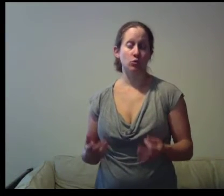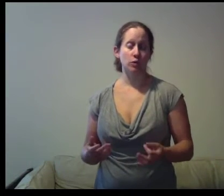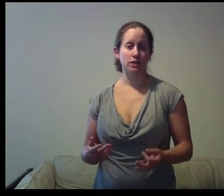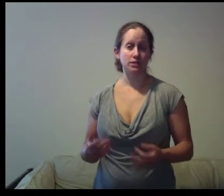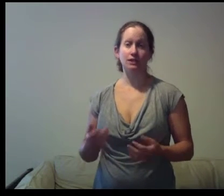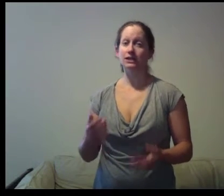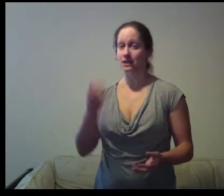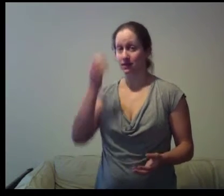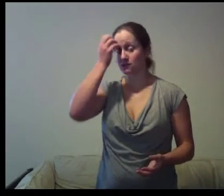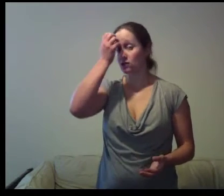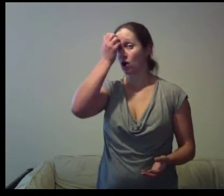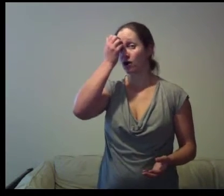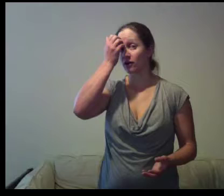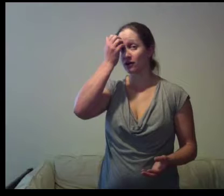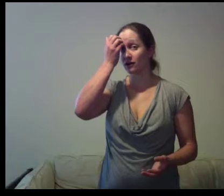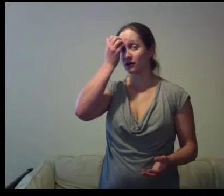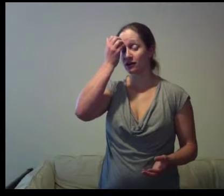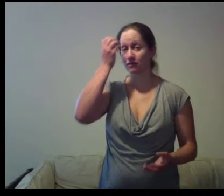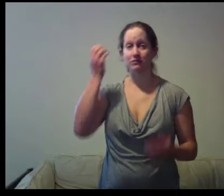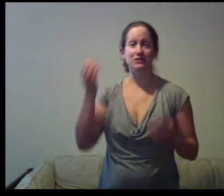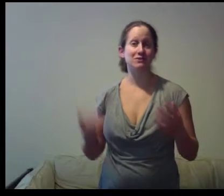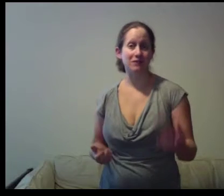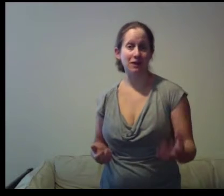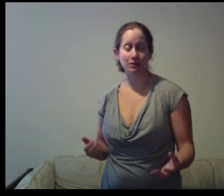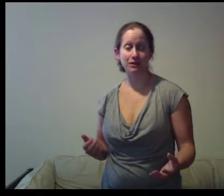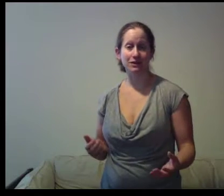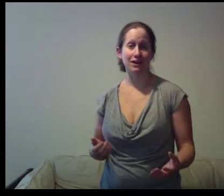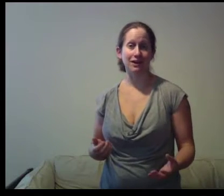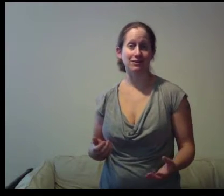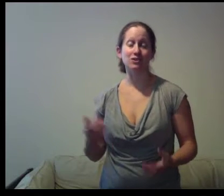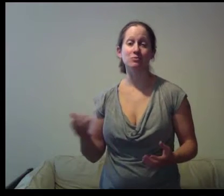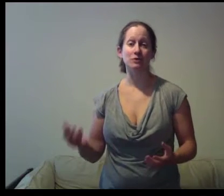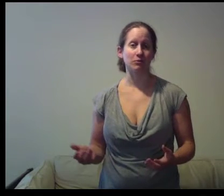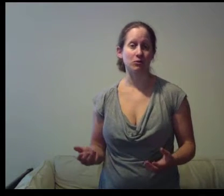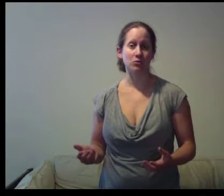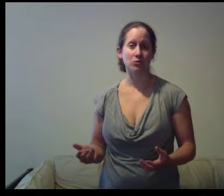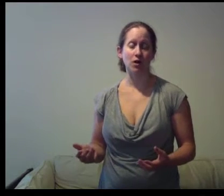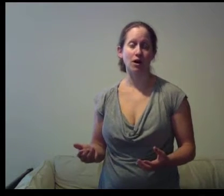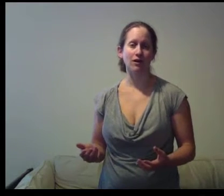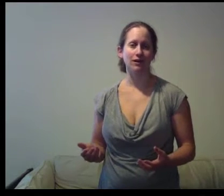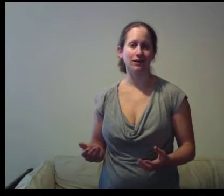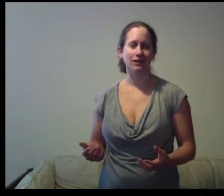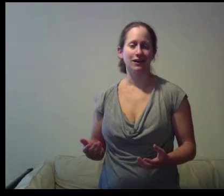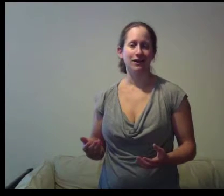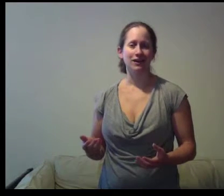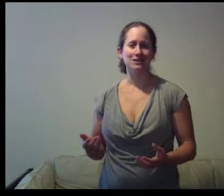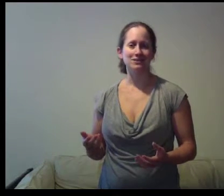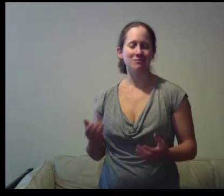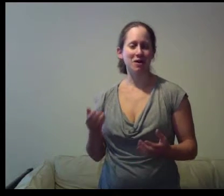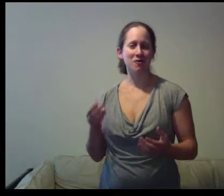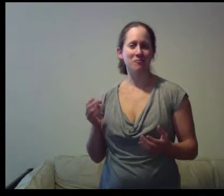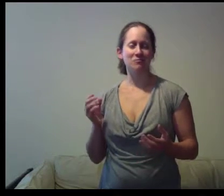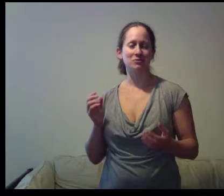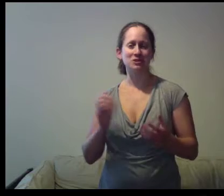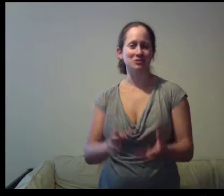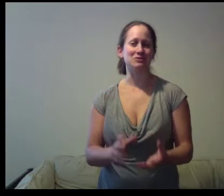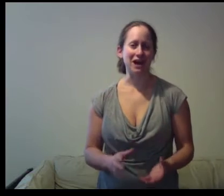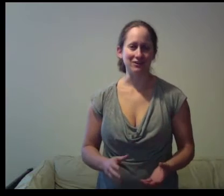queens and the kings are friends and family and other people who are somehow pushing you down